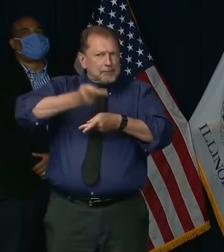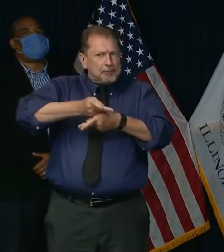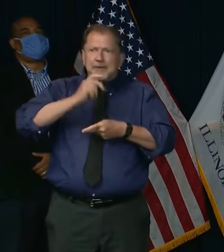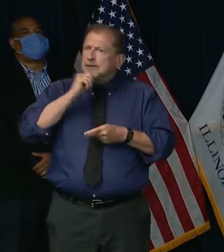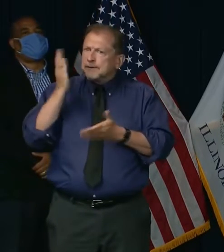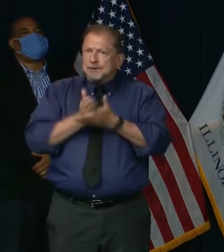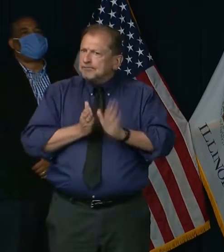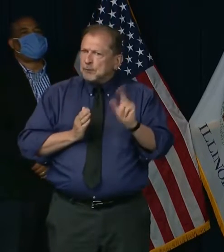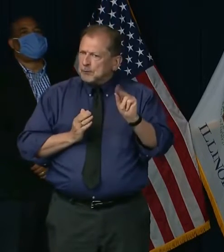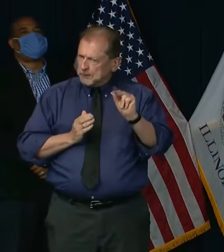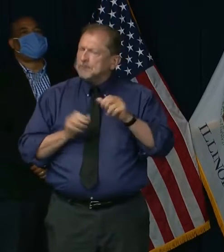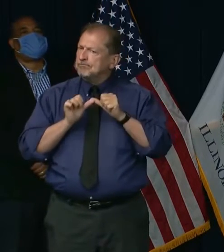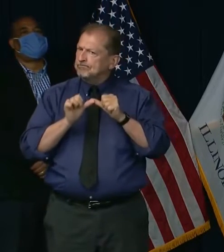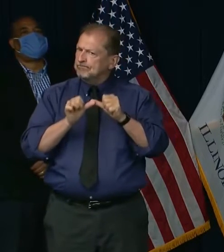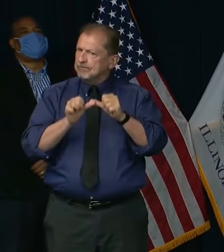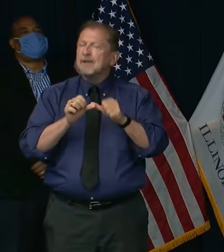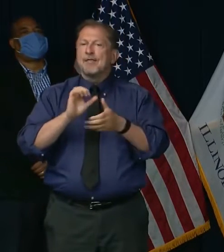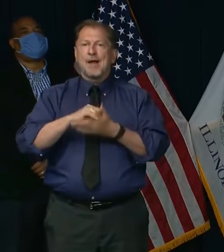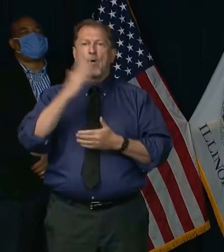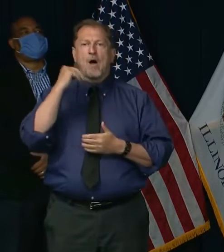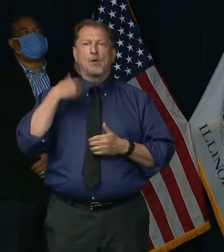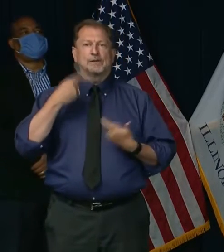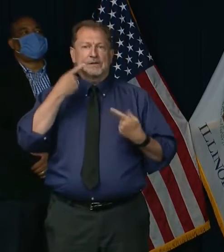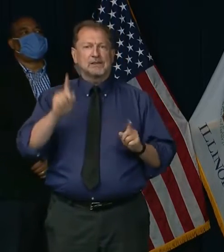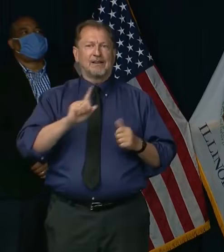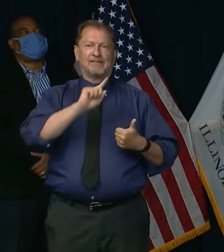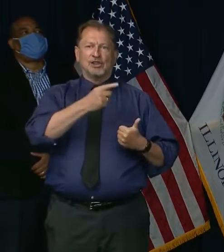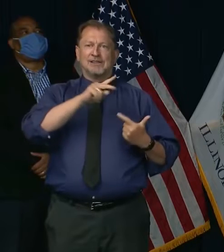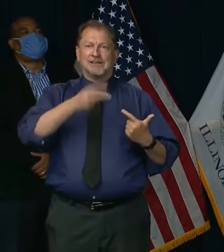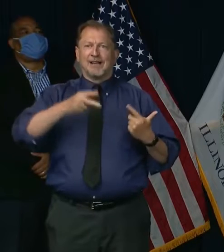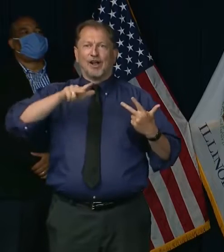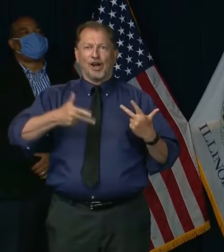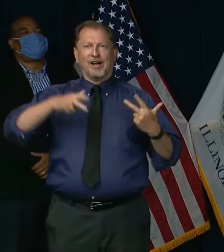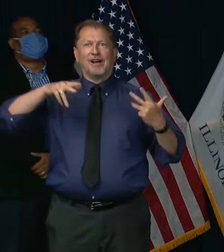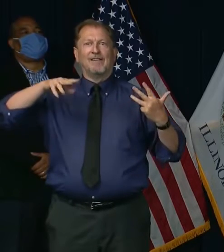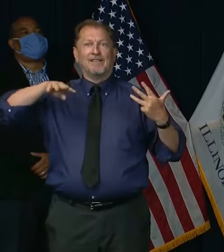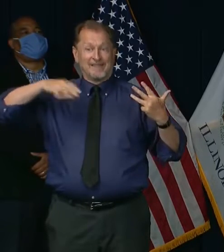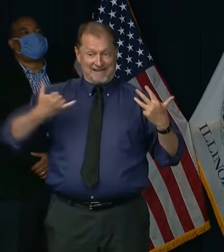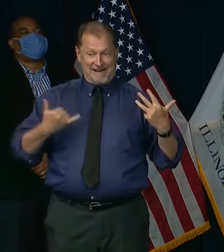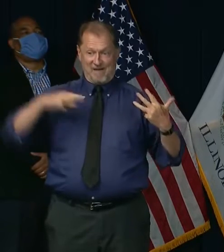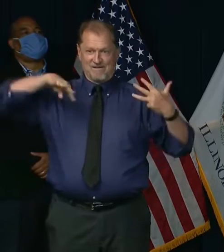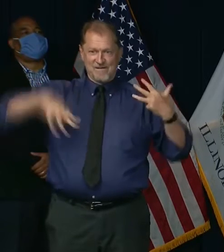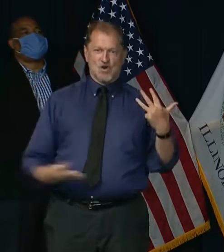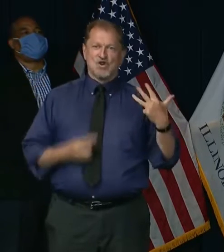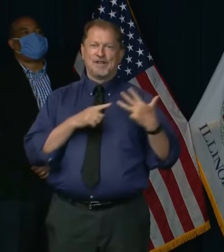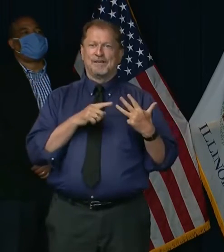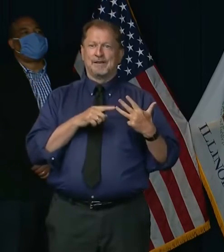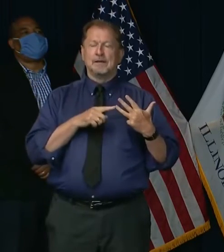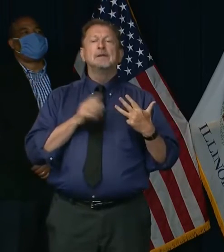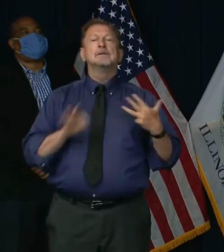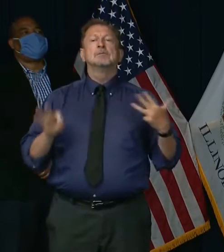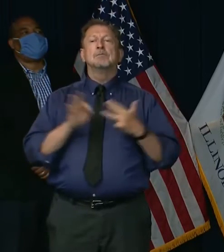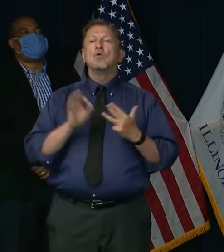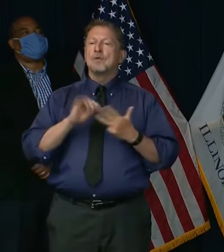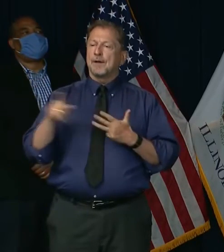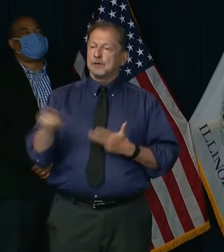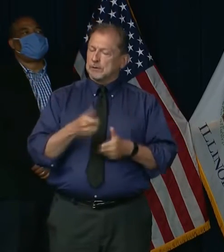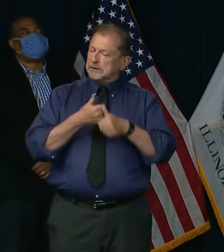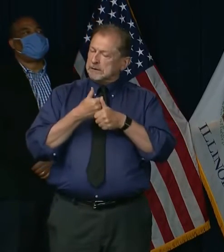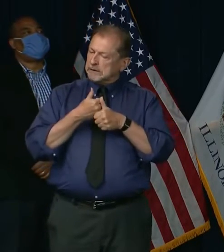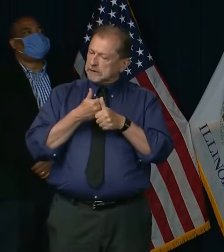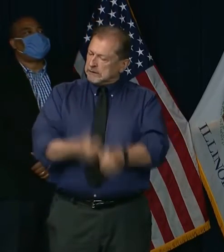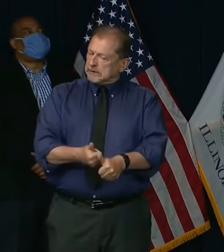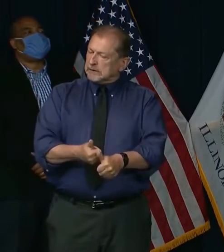the Restore Illinois plan. As we move forward, it's critical that everyone continues to operate with those same